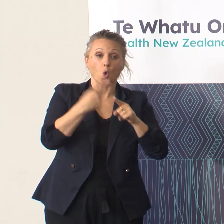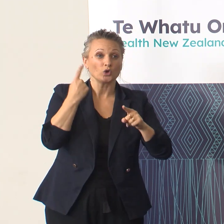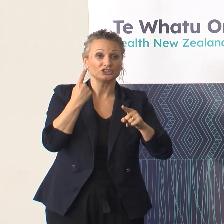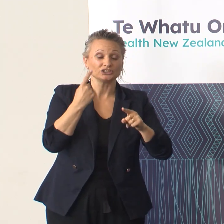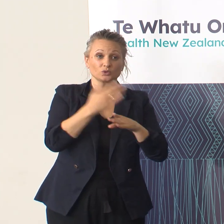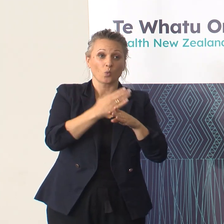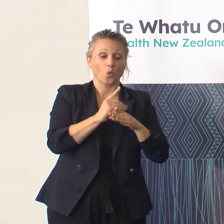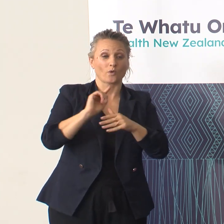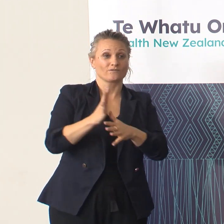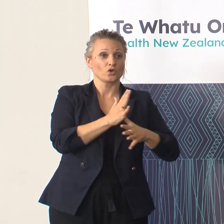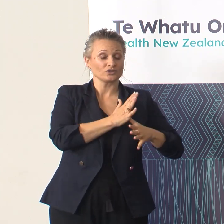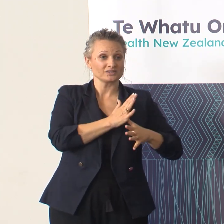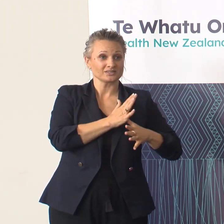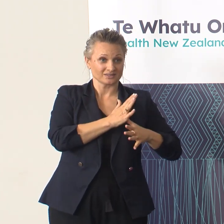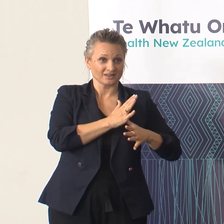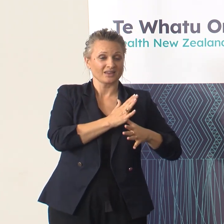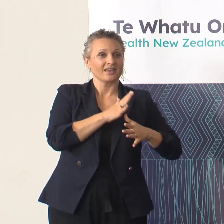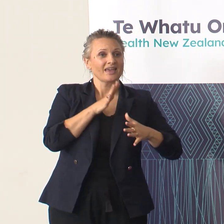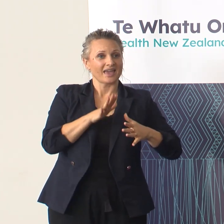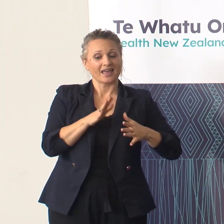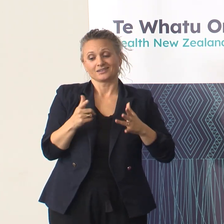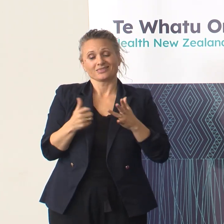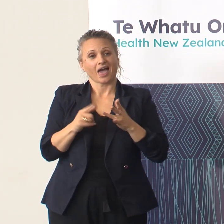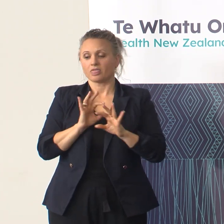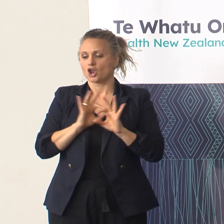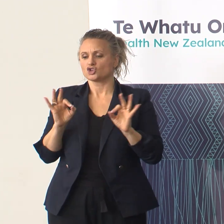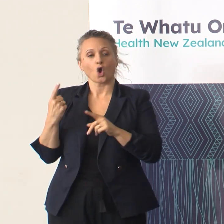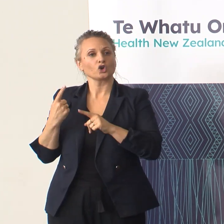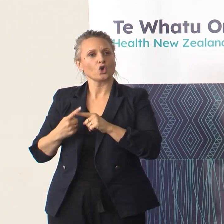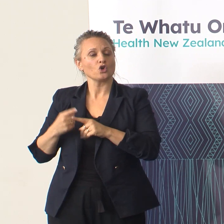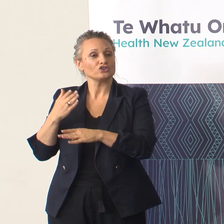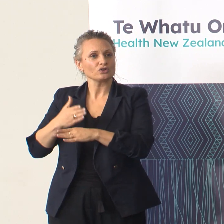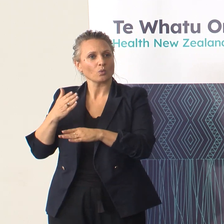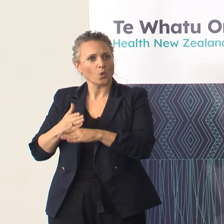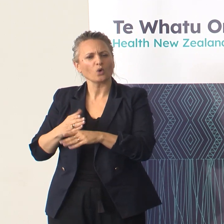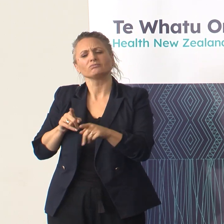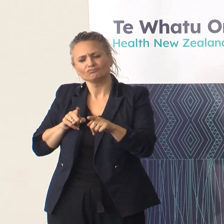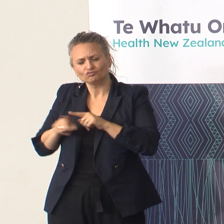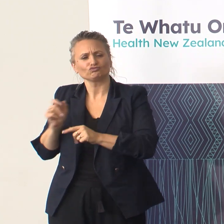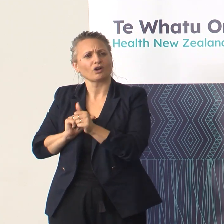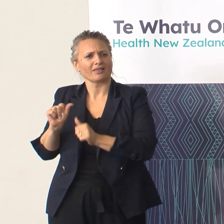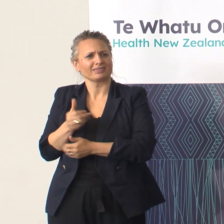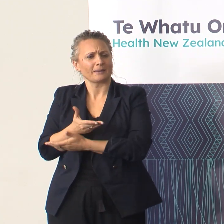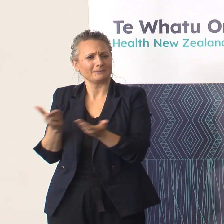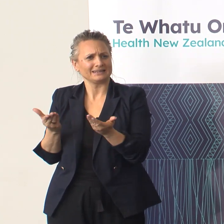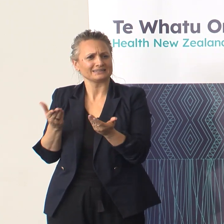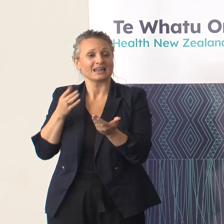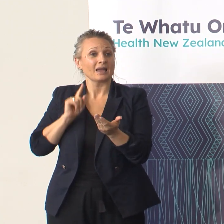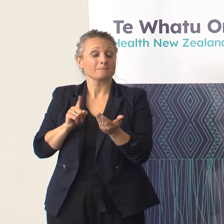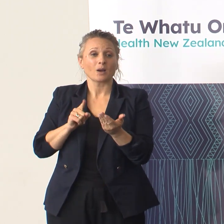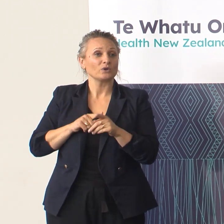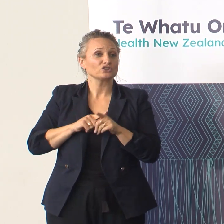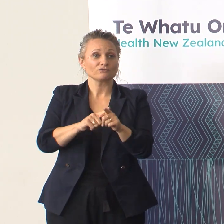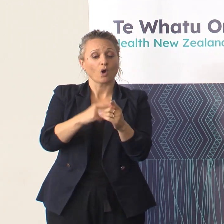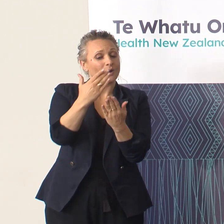work, and to a varying degree, other less urgent work. But it's done list by list, service by